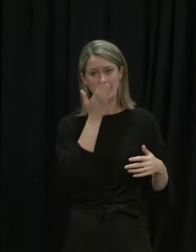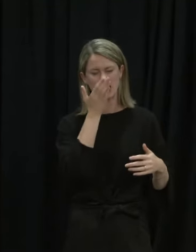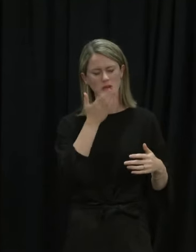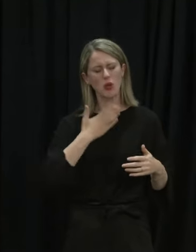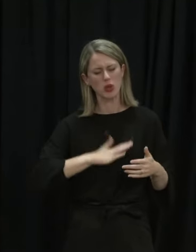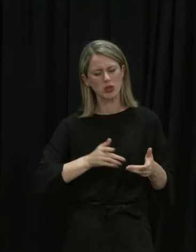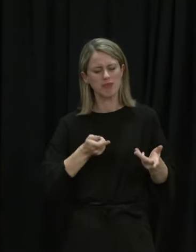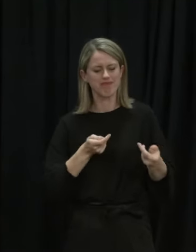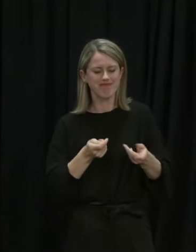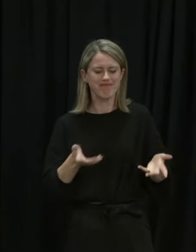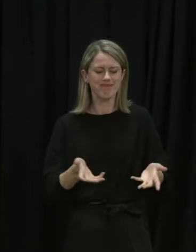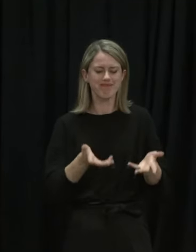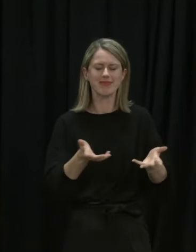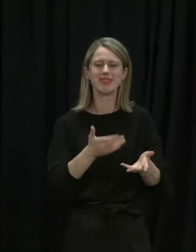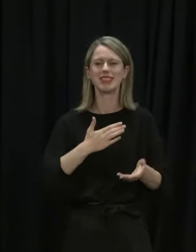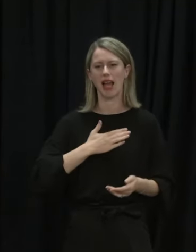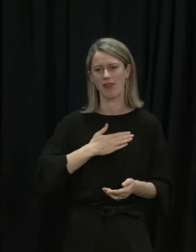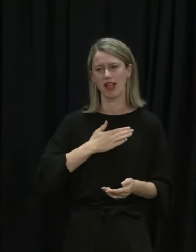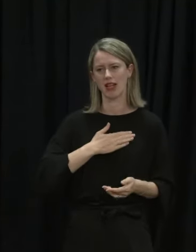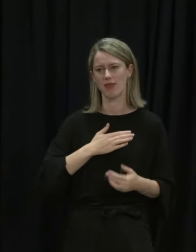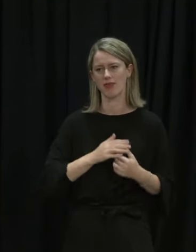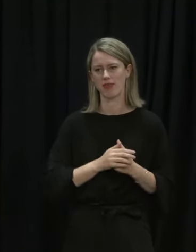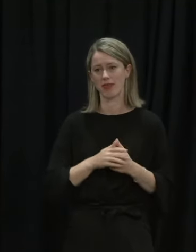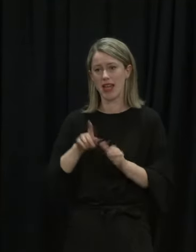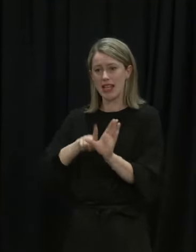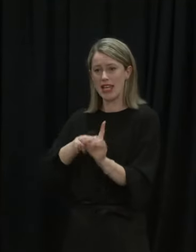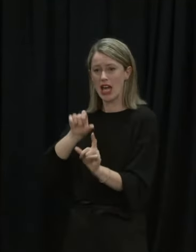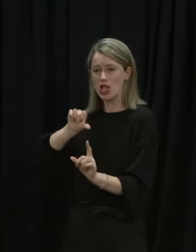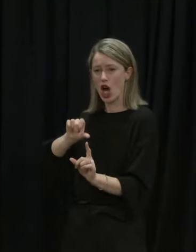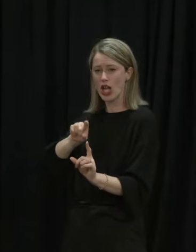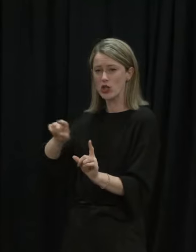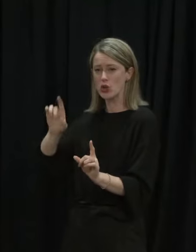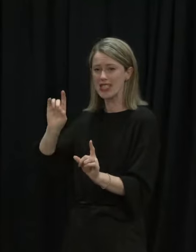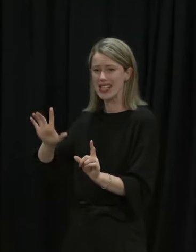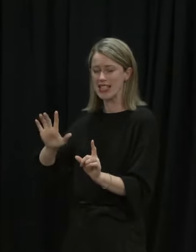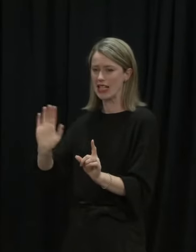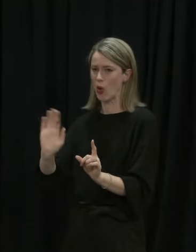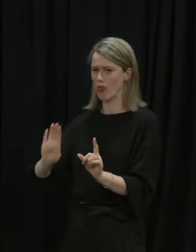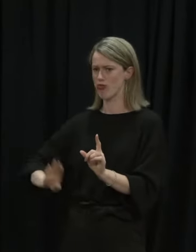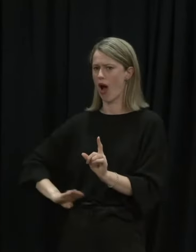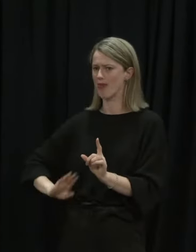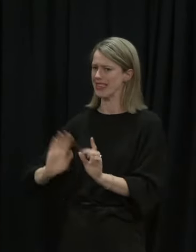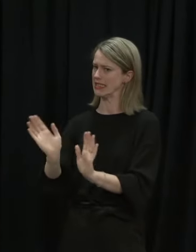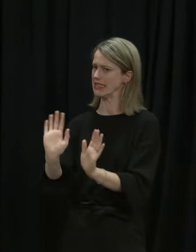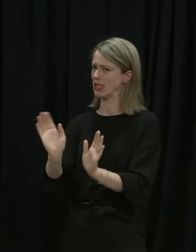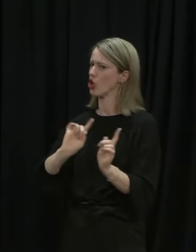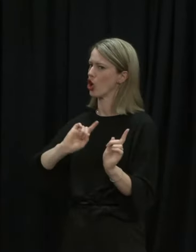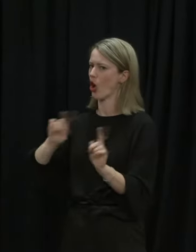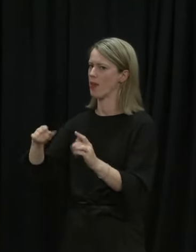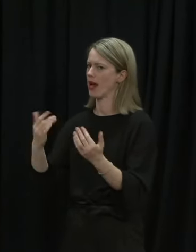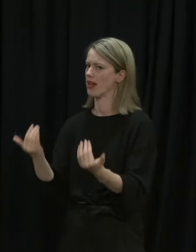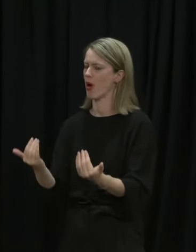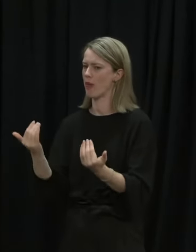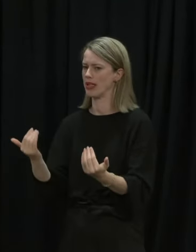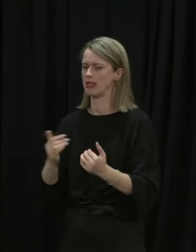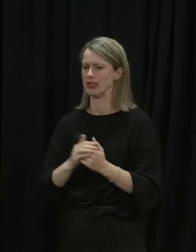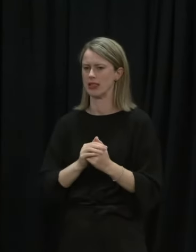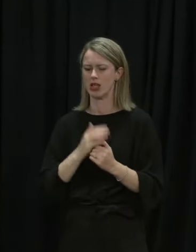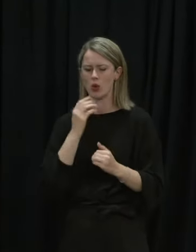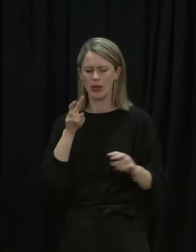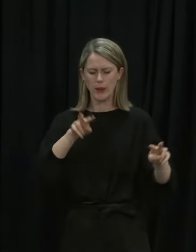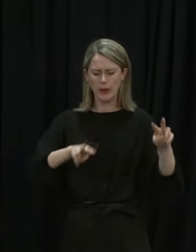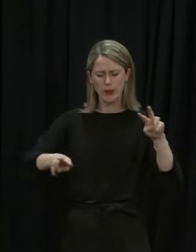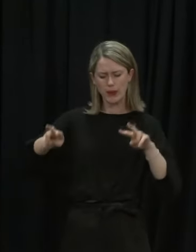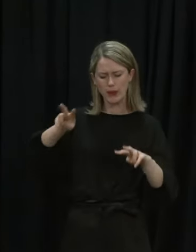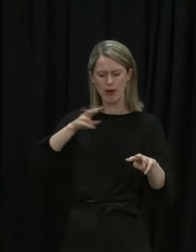sure we could facilitate that in a safe way. We don't have Year 9 and 10 students, and we certainly don't have primary school students returning at this time. So we always look at